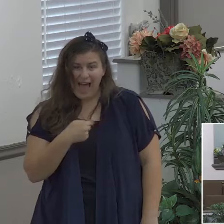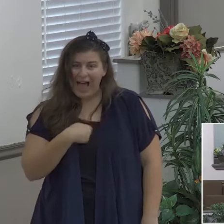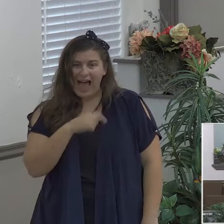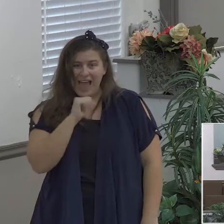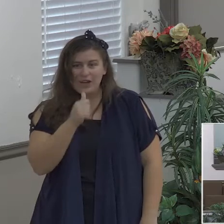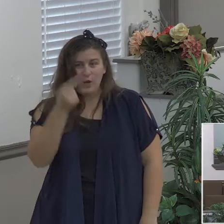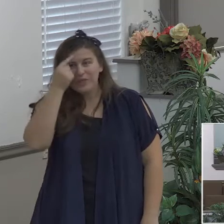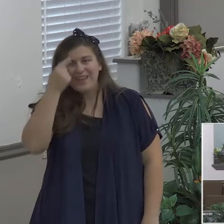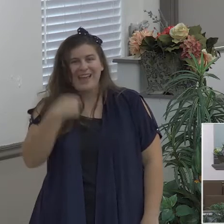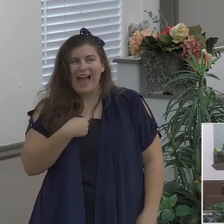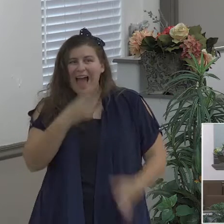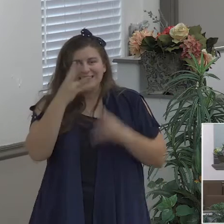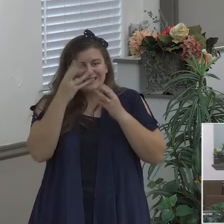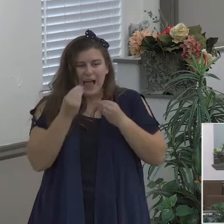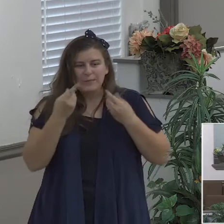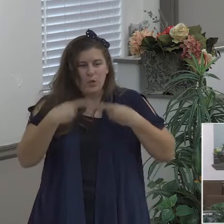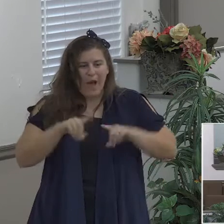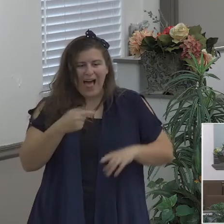you know